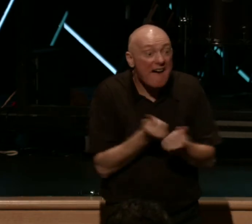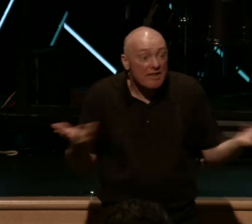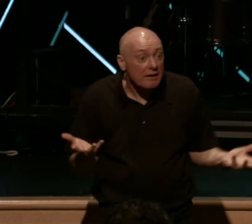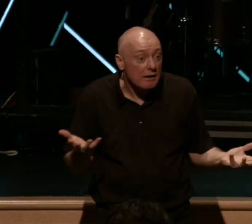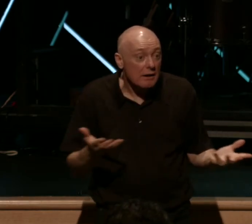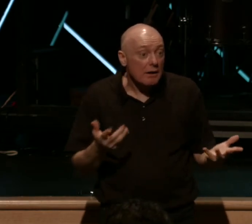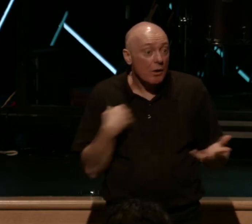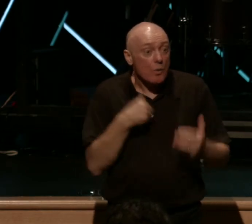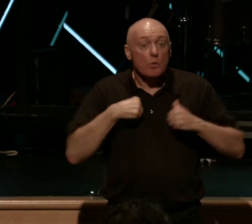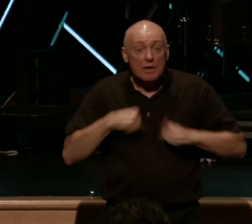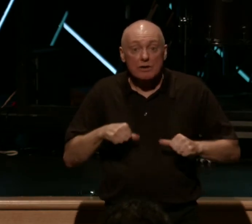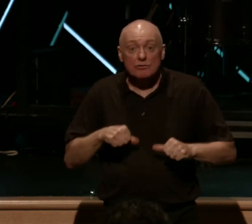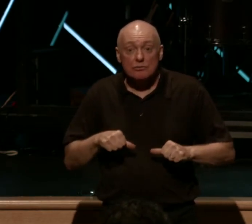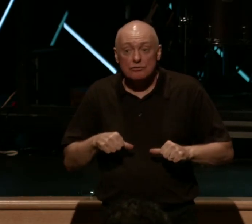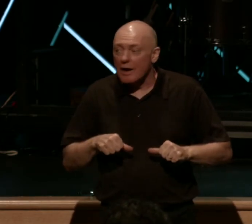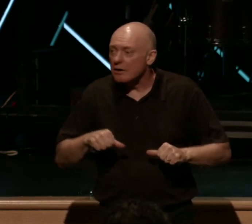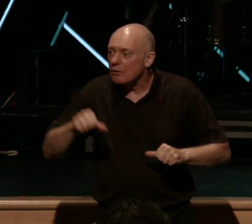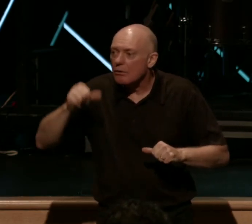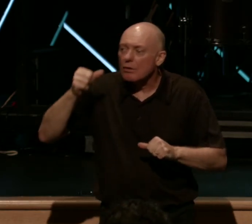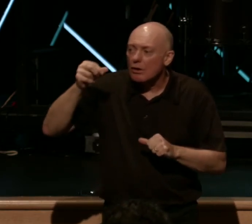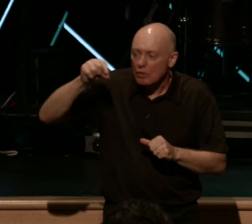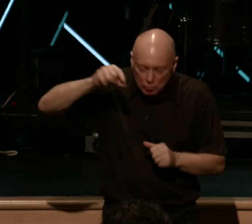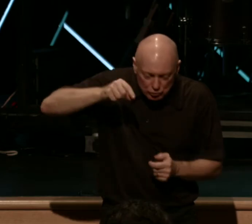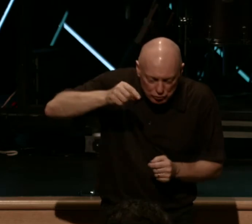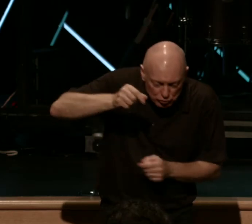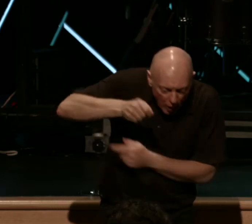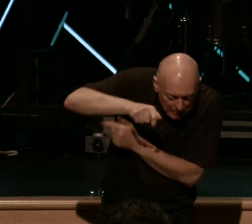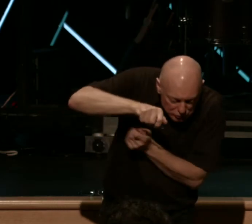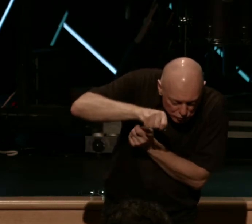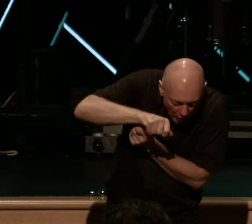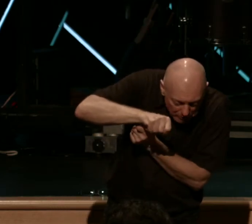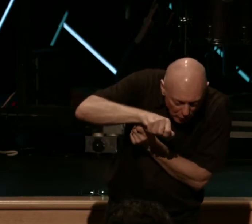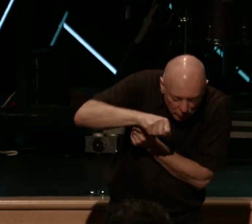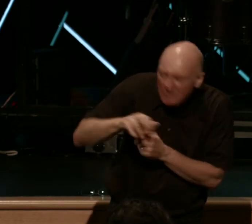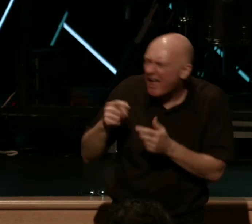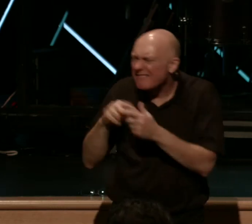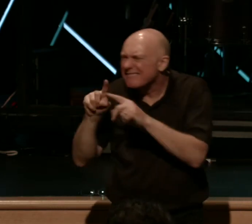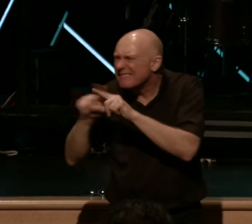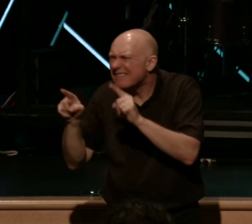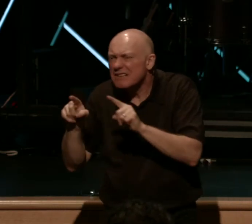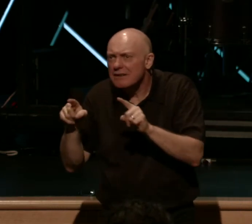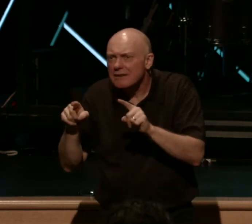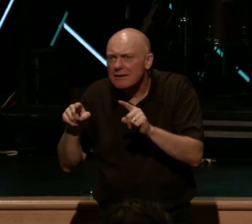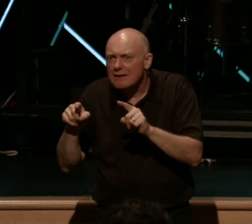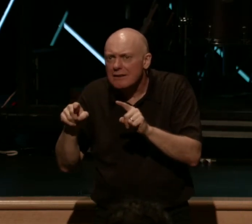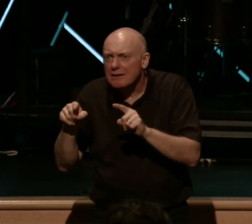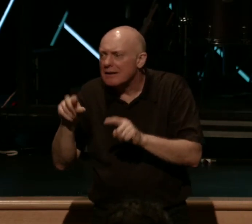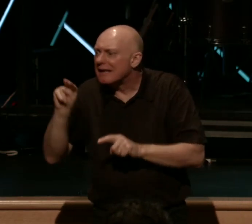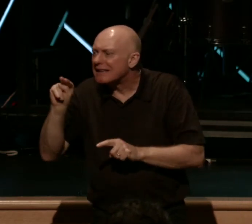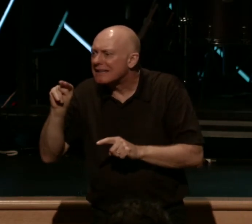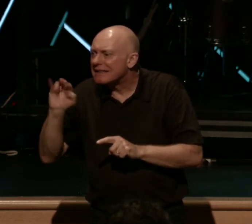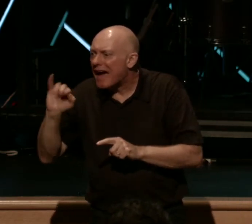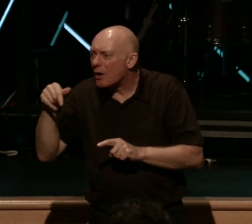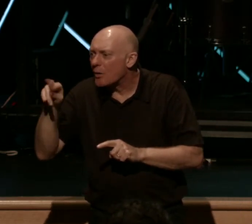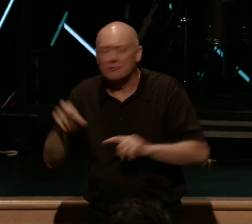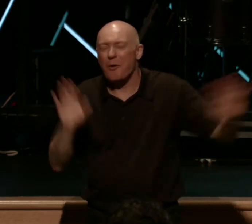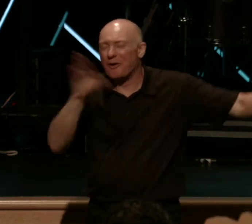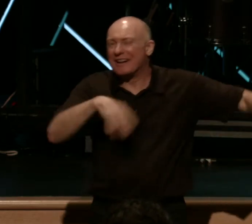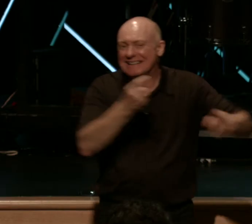We tried the gas drops. You know what I'm talking about. We tried Colicom. We tried NyQuil. No, we didn't try NyQuil. We didn't try